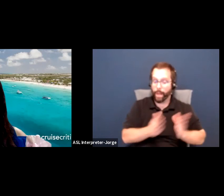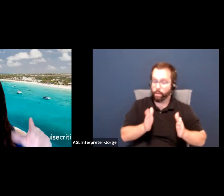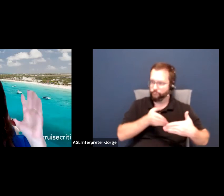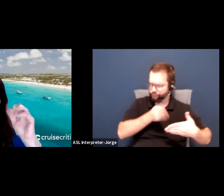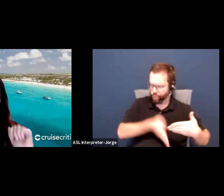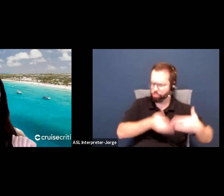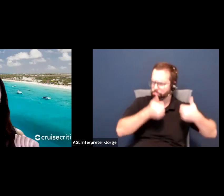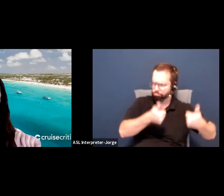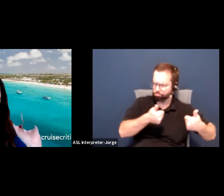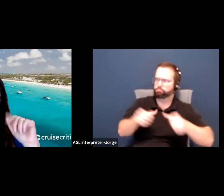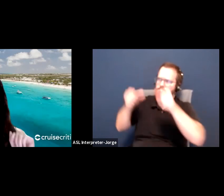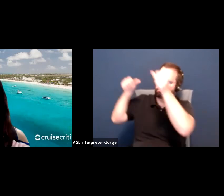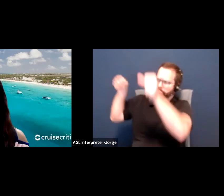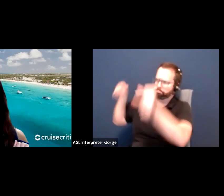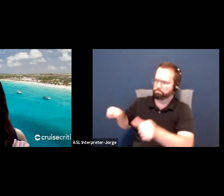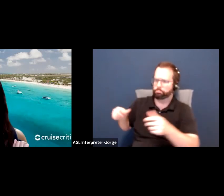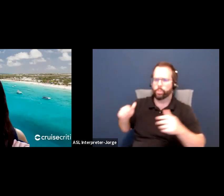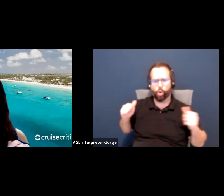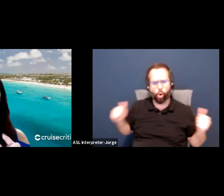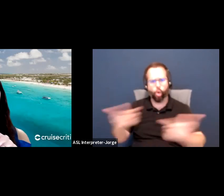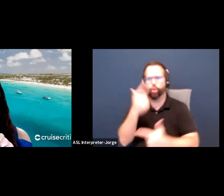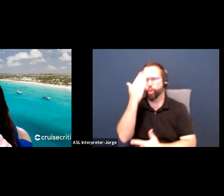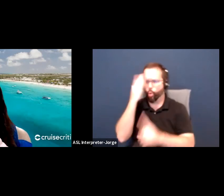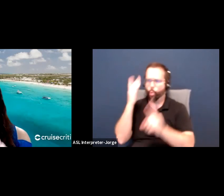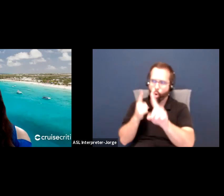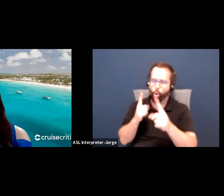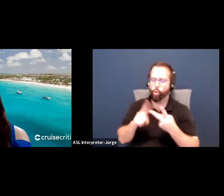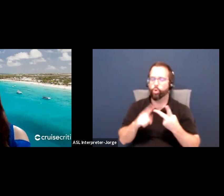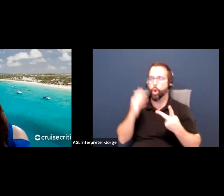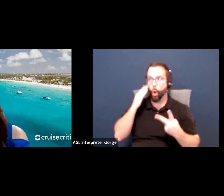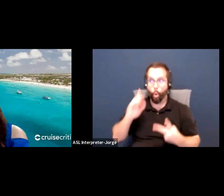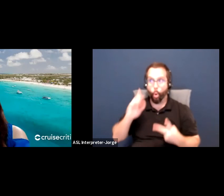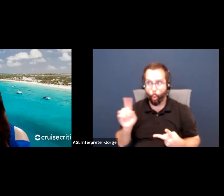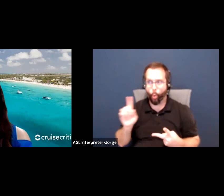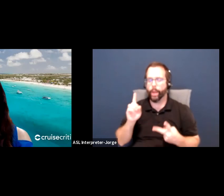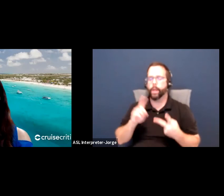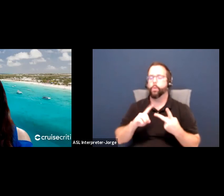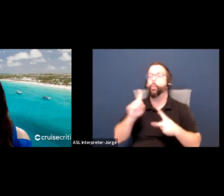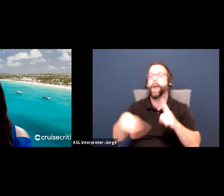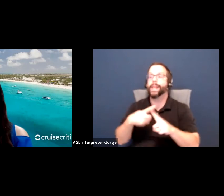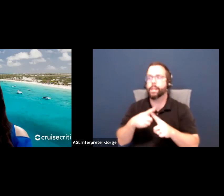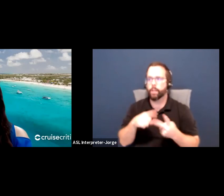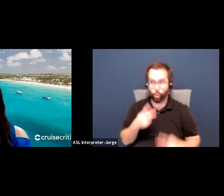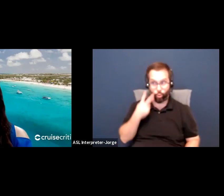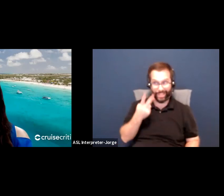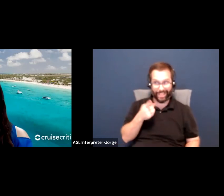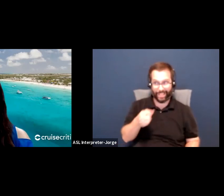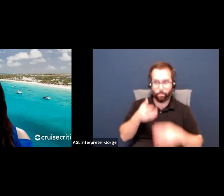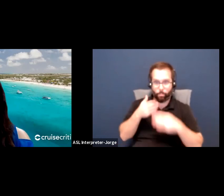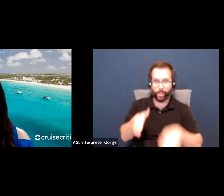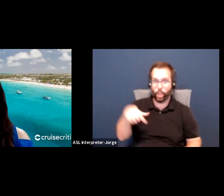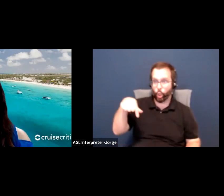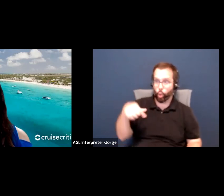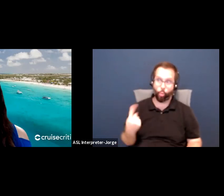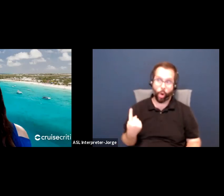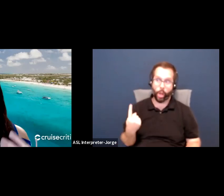just went over. They know what their goals are, when they need to accomplish it. But see how it's broken down Q1 to Q4? Well, during that